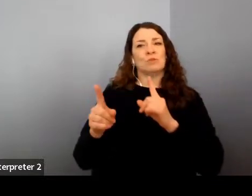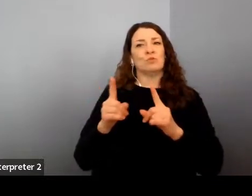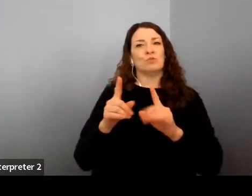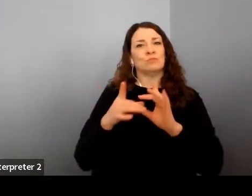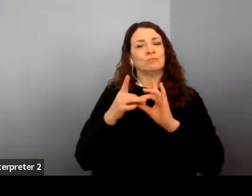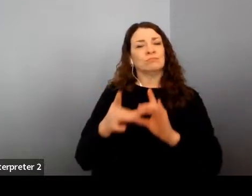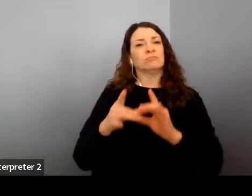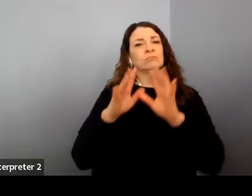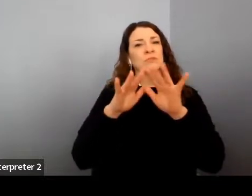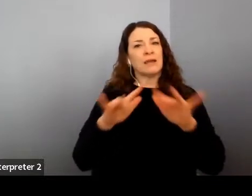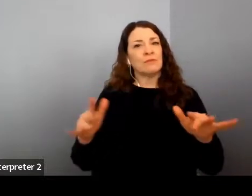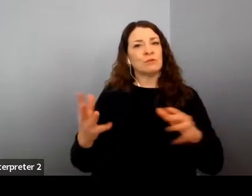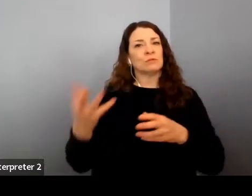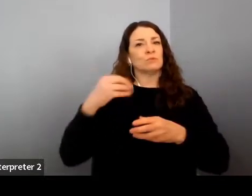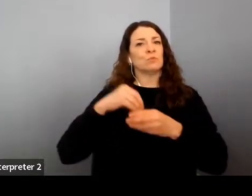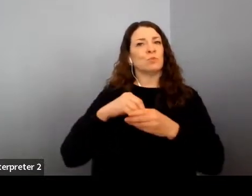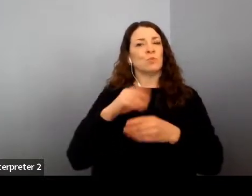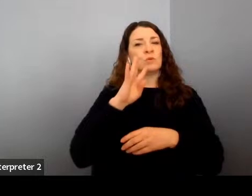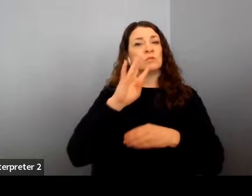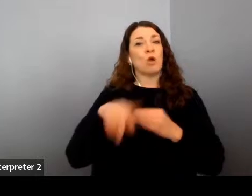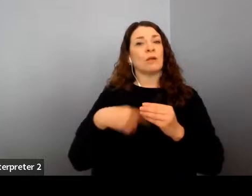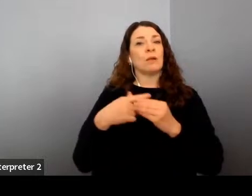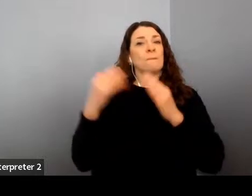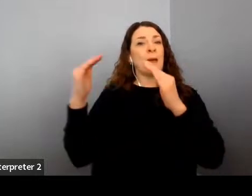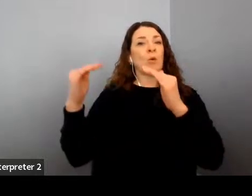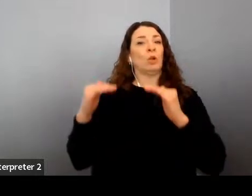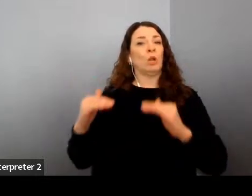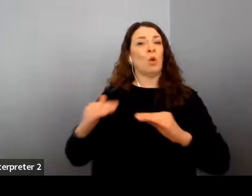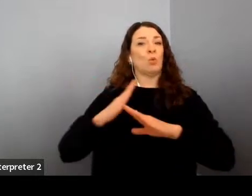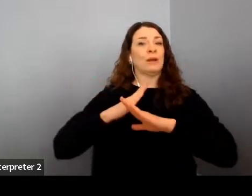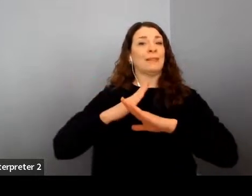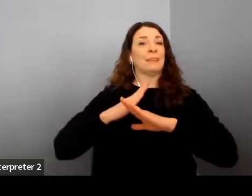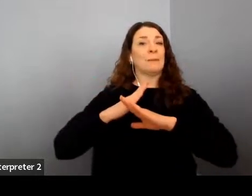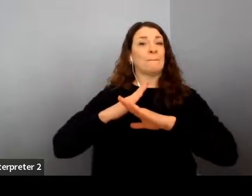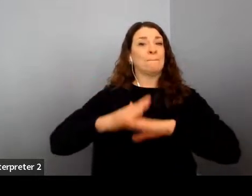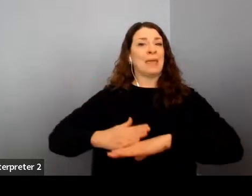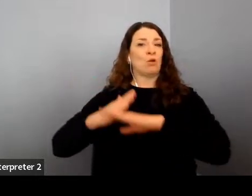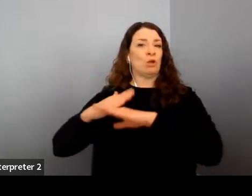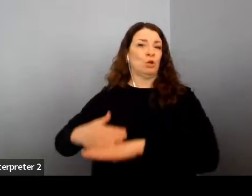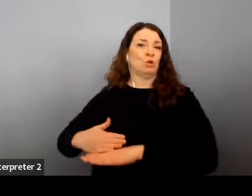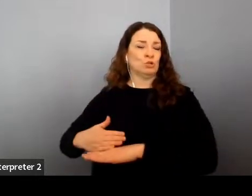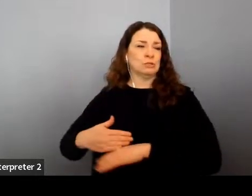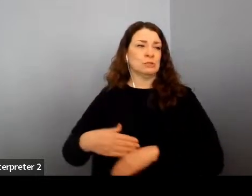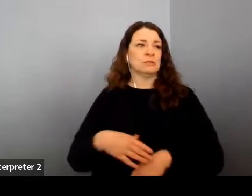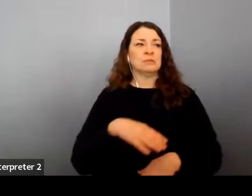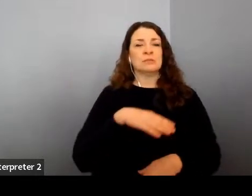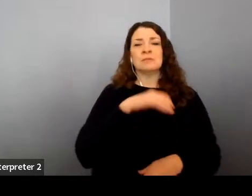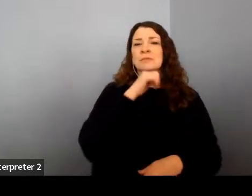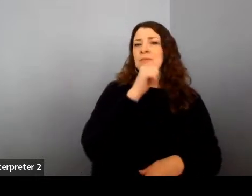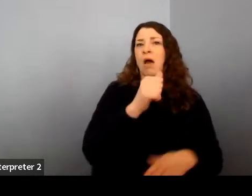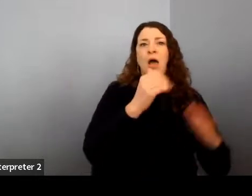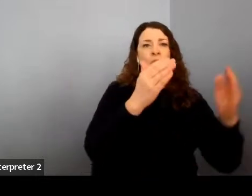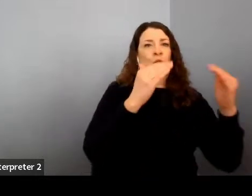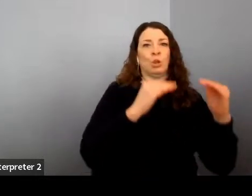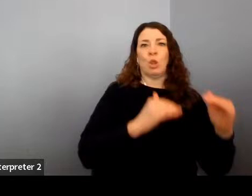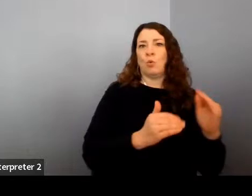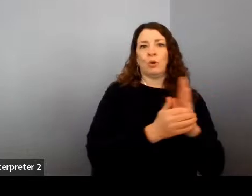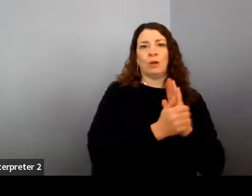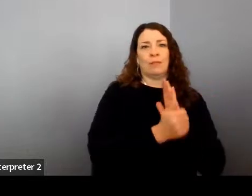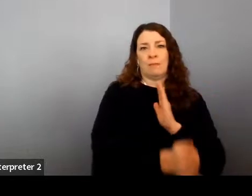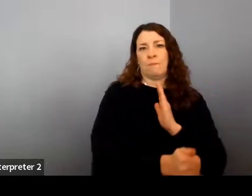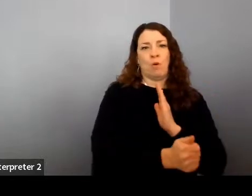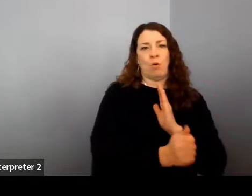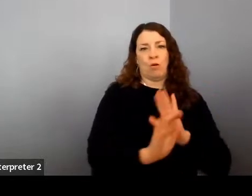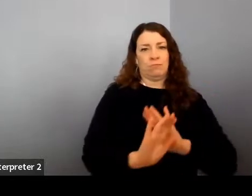We're talking about lowering barriers to, you know, to access, not lowering the bar in any case.